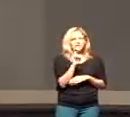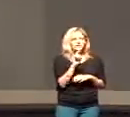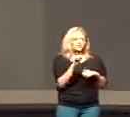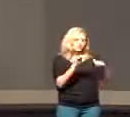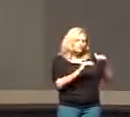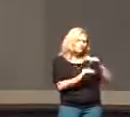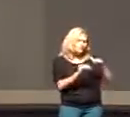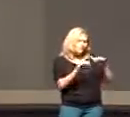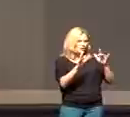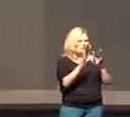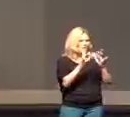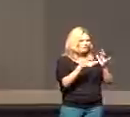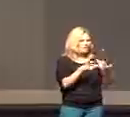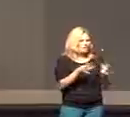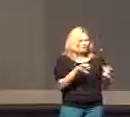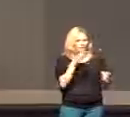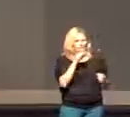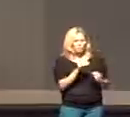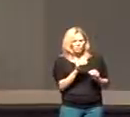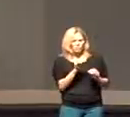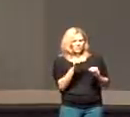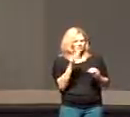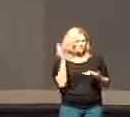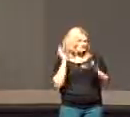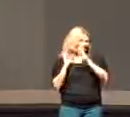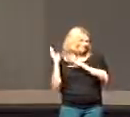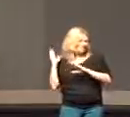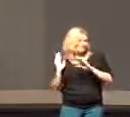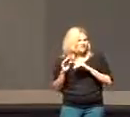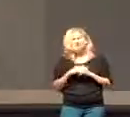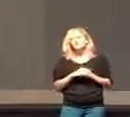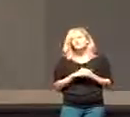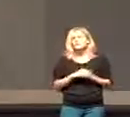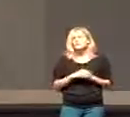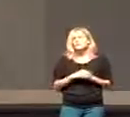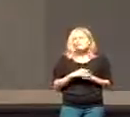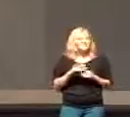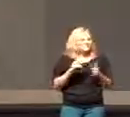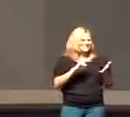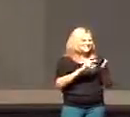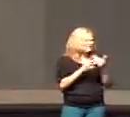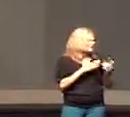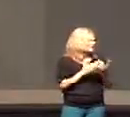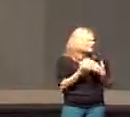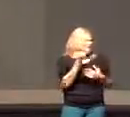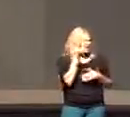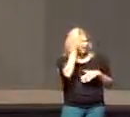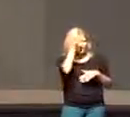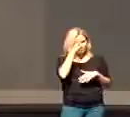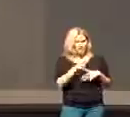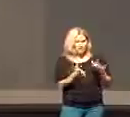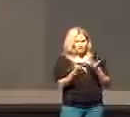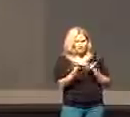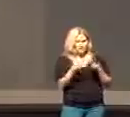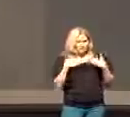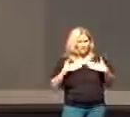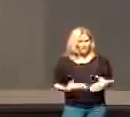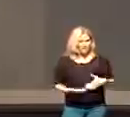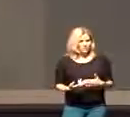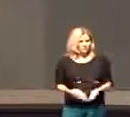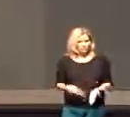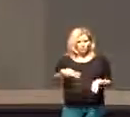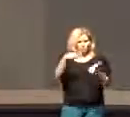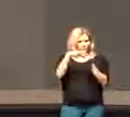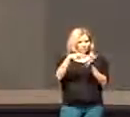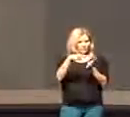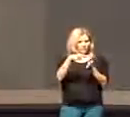-Christian that it's barbaric that it's archaic. These people who will say oh it doesn't matter if a man Jesus physically resurrected